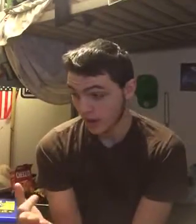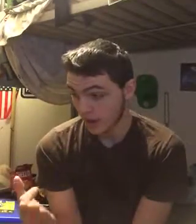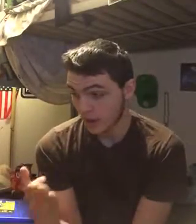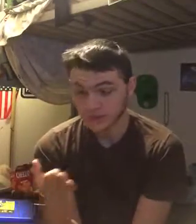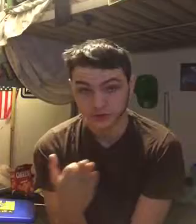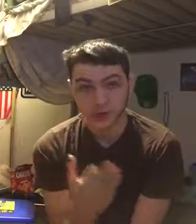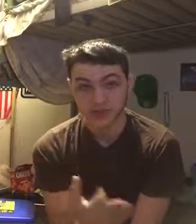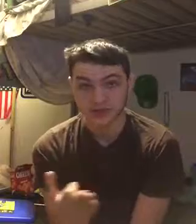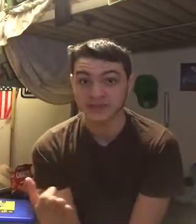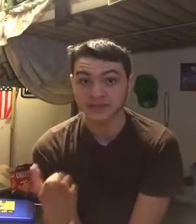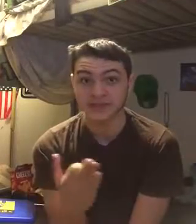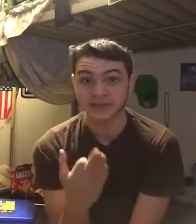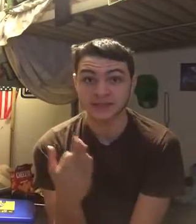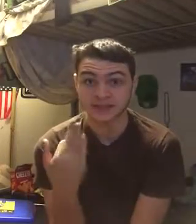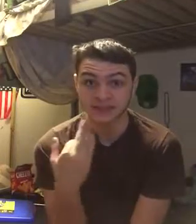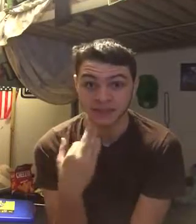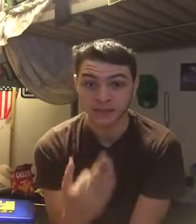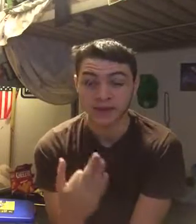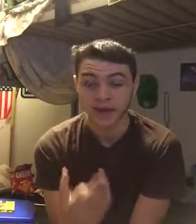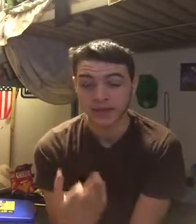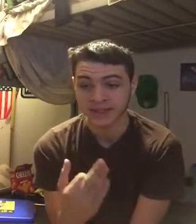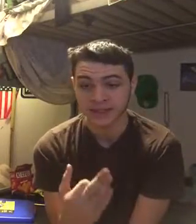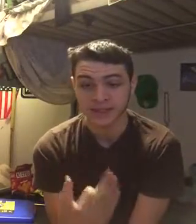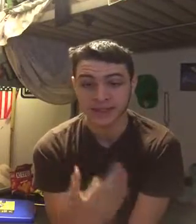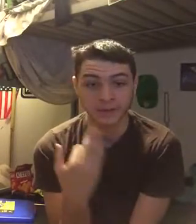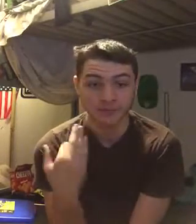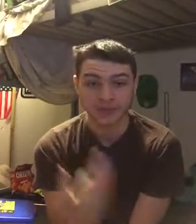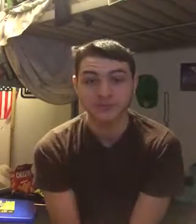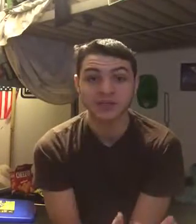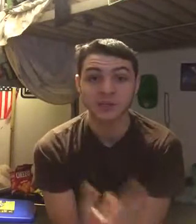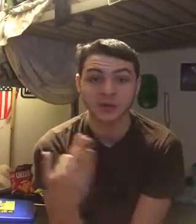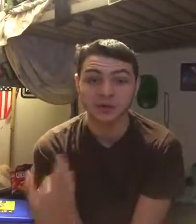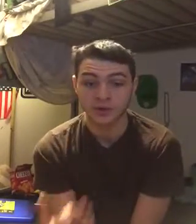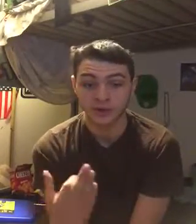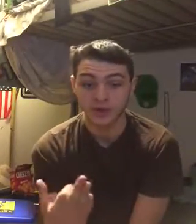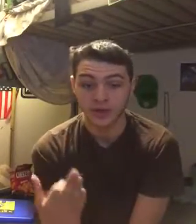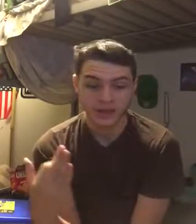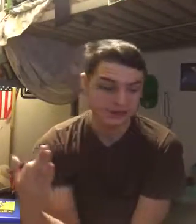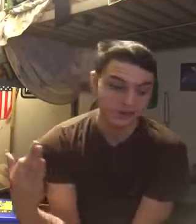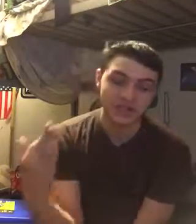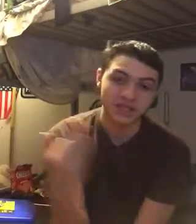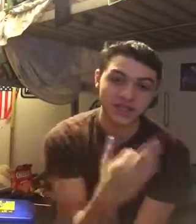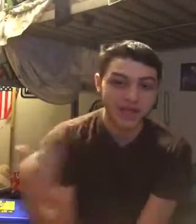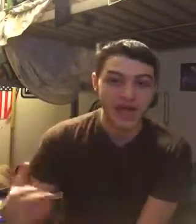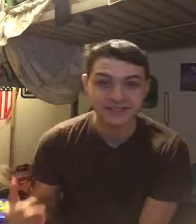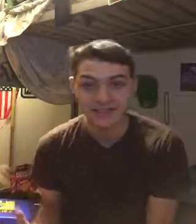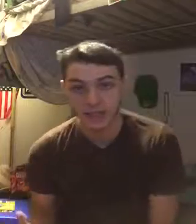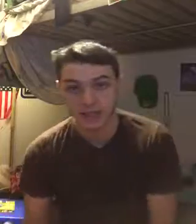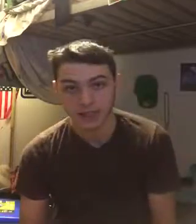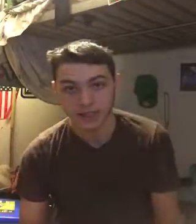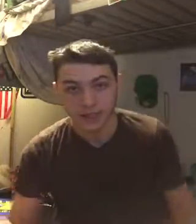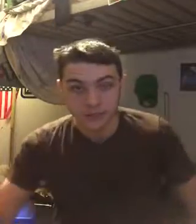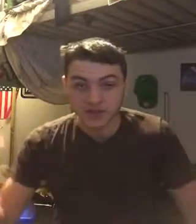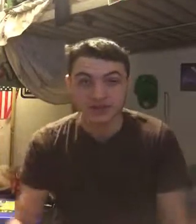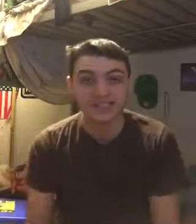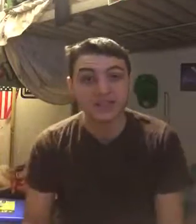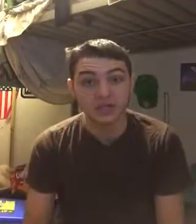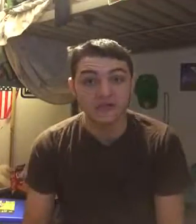and you honestly need to get him out of that city and bring him somewhere new so he can kick ass there because he's a good